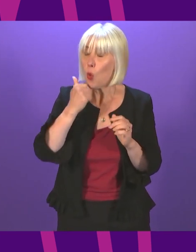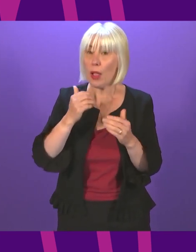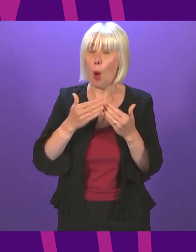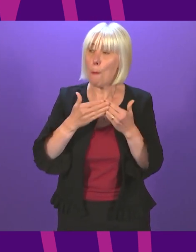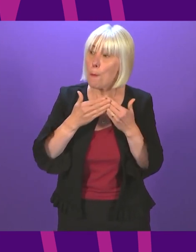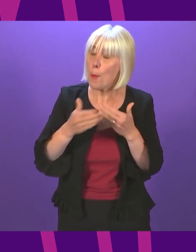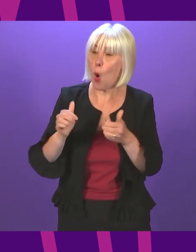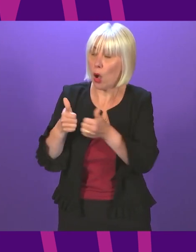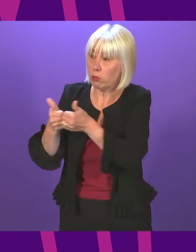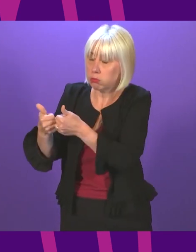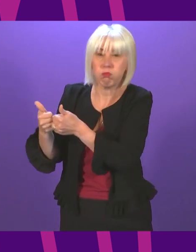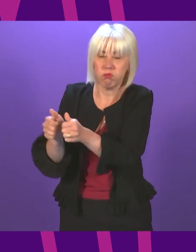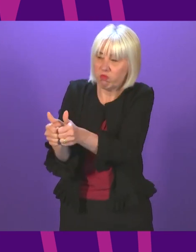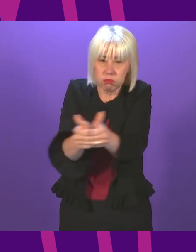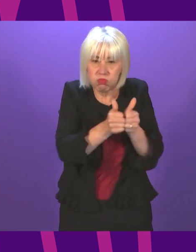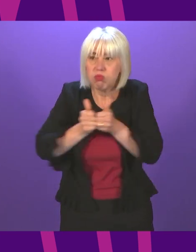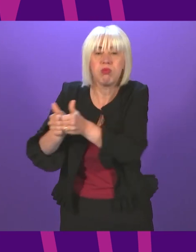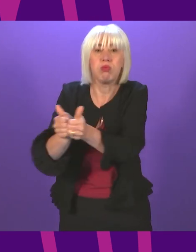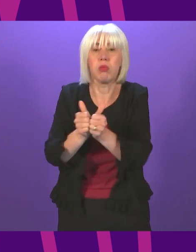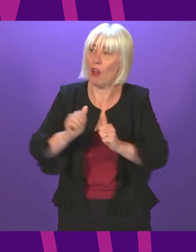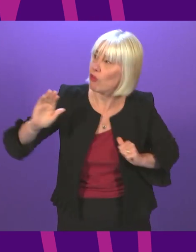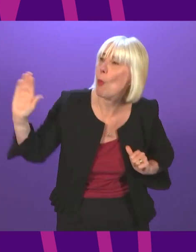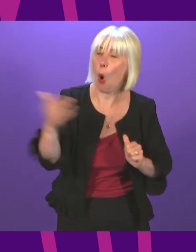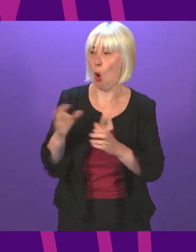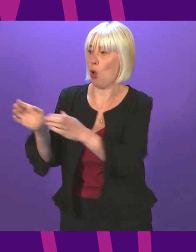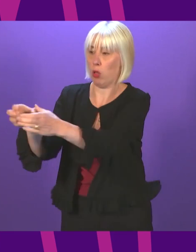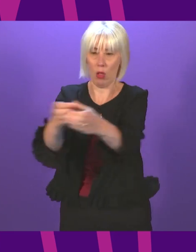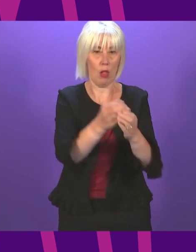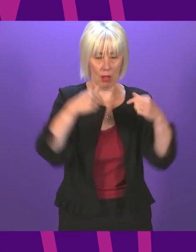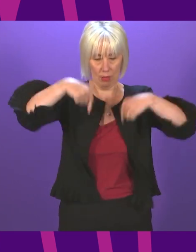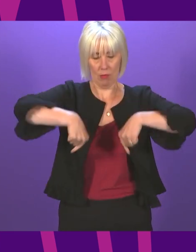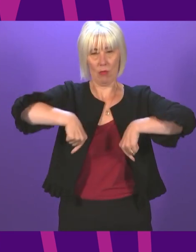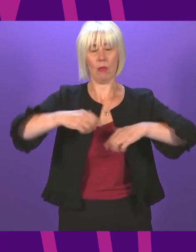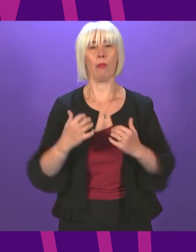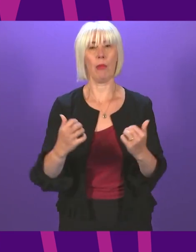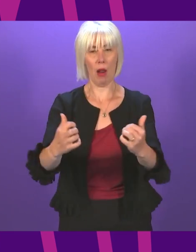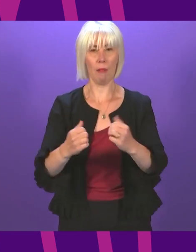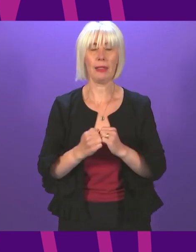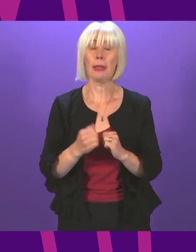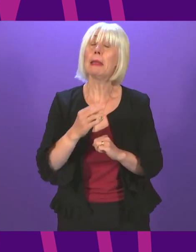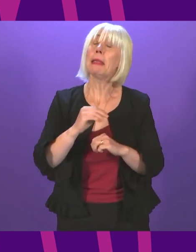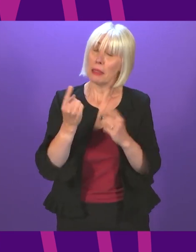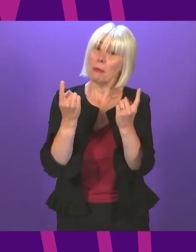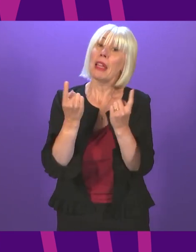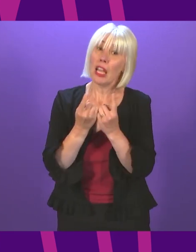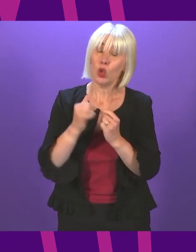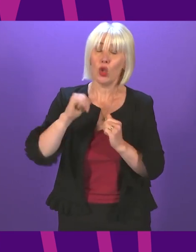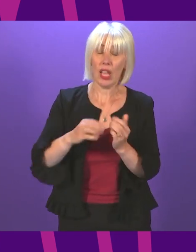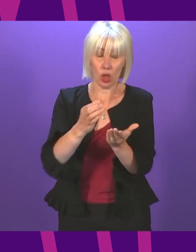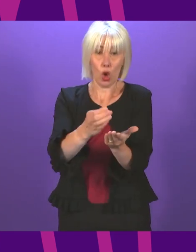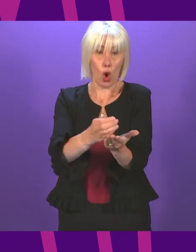between all parties in this parliament. There are issues, including, perhaps especially, the constitution,